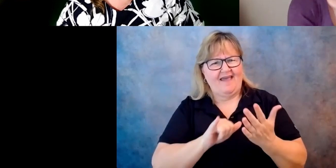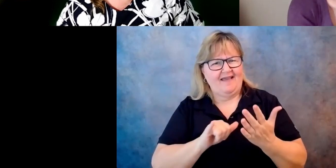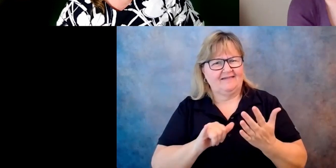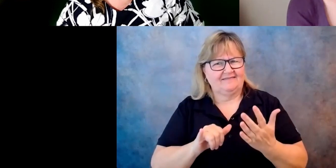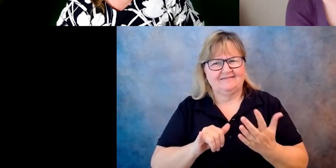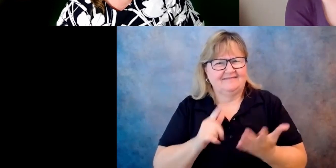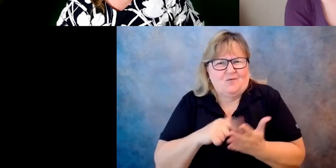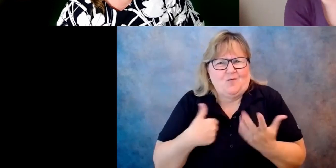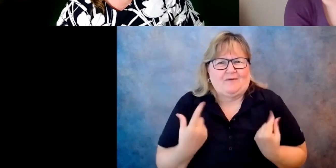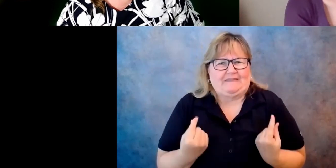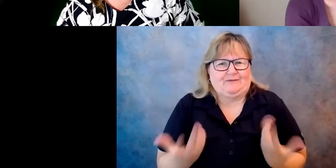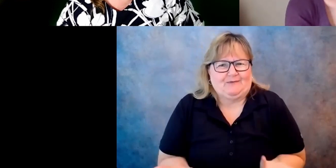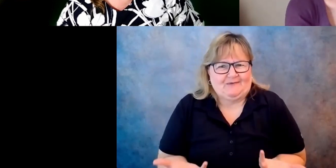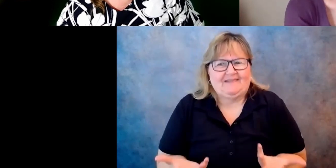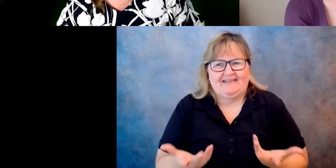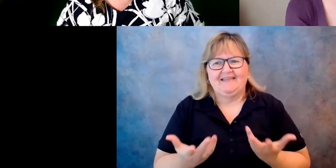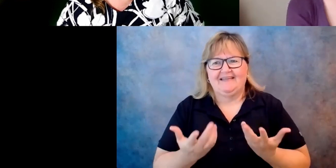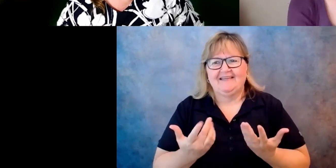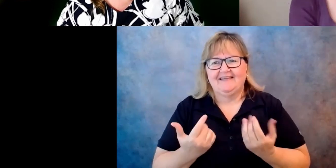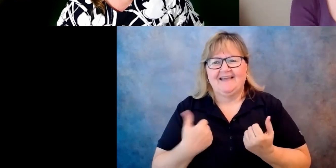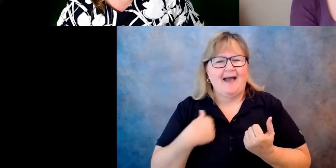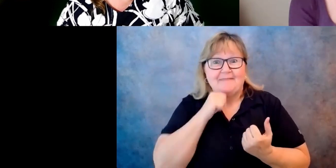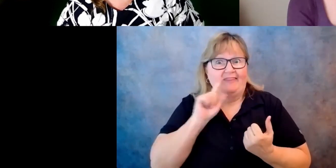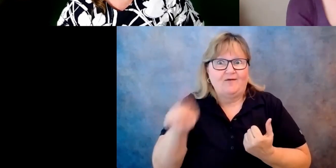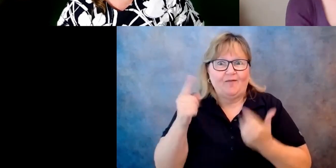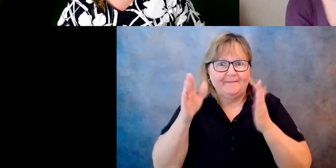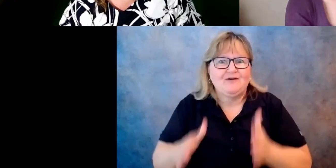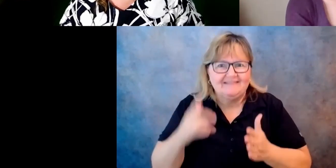What do we do help us? Cause I think I'm probably not the only person.